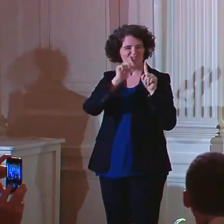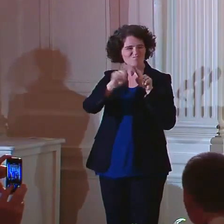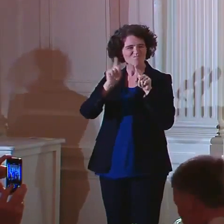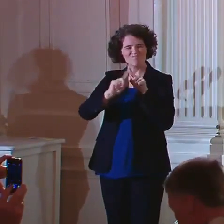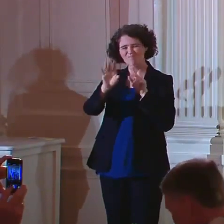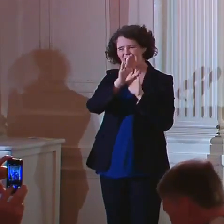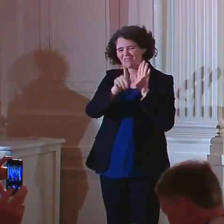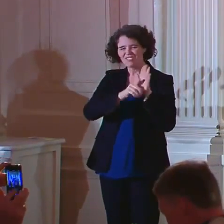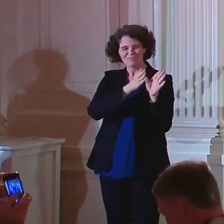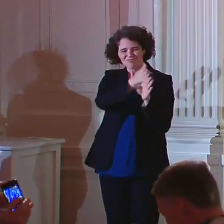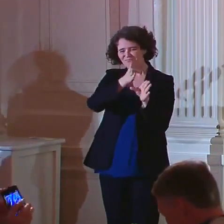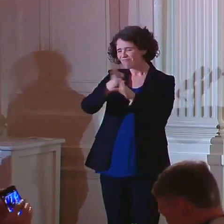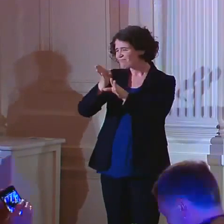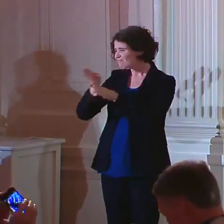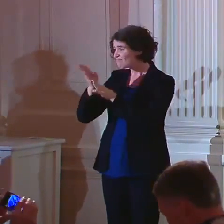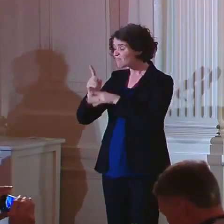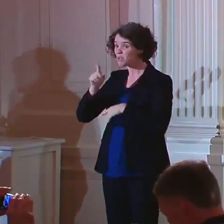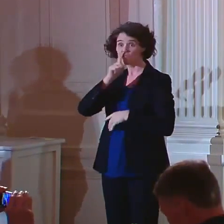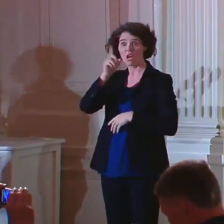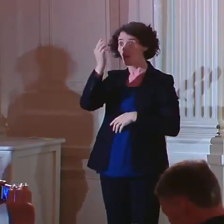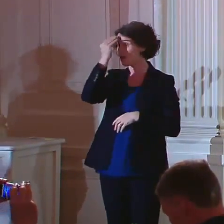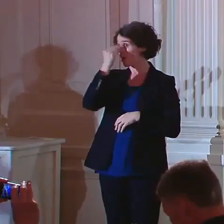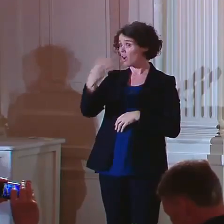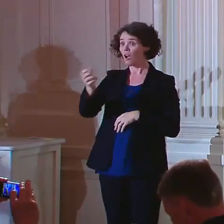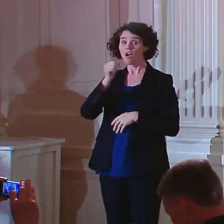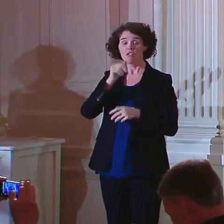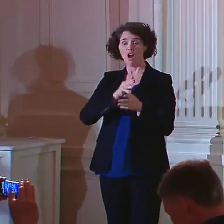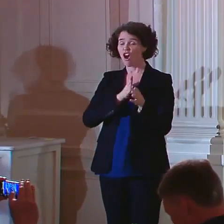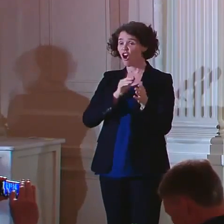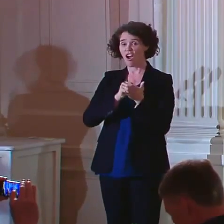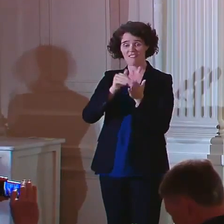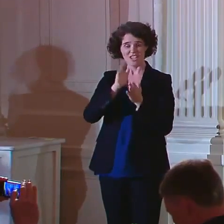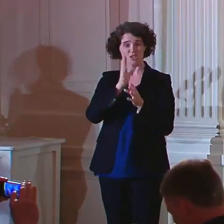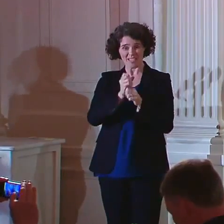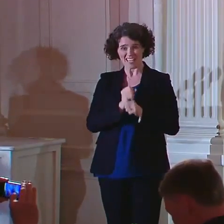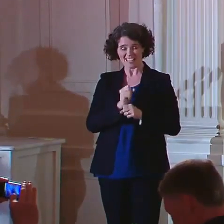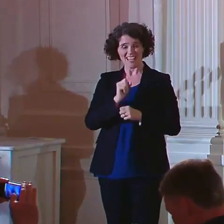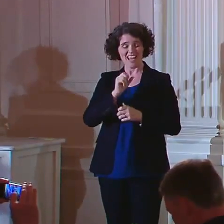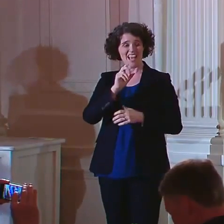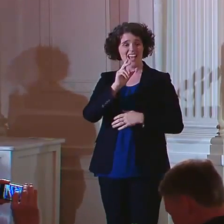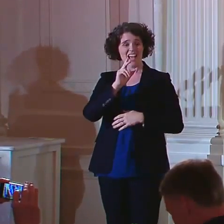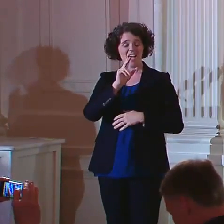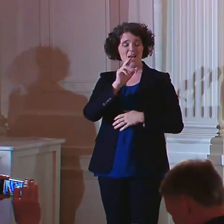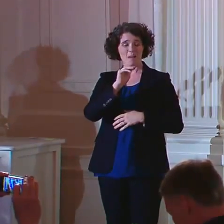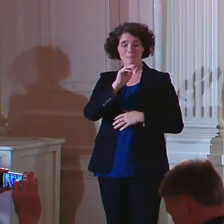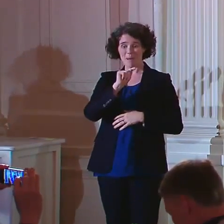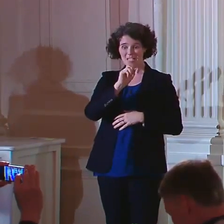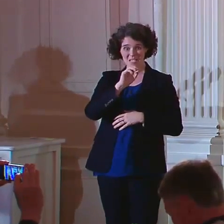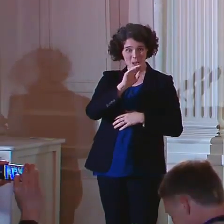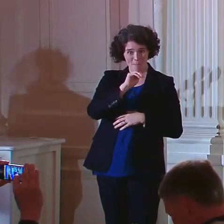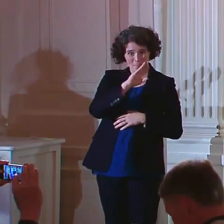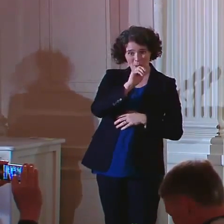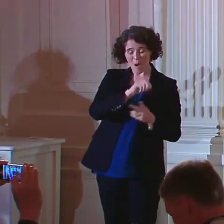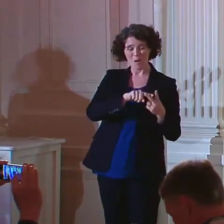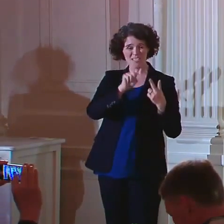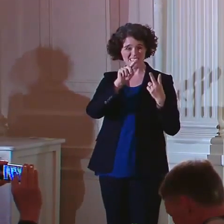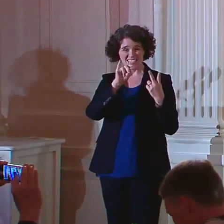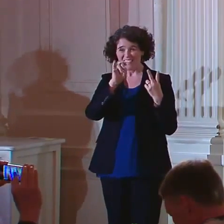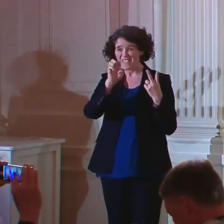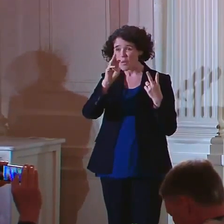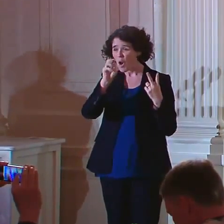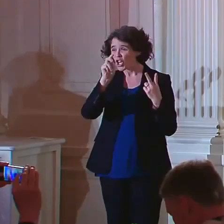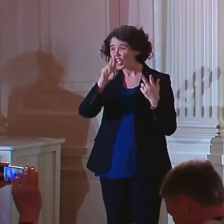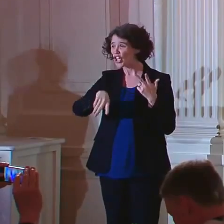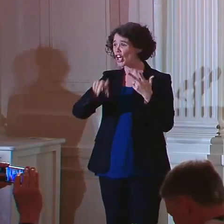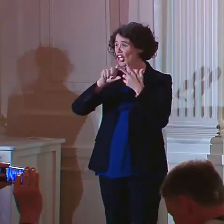walks of life. It is not often that you get Dikembe Mutombo, Steve Case, Stevie Wonder all in the